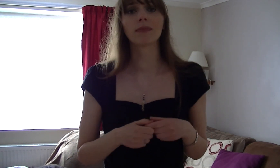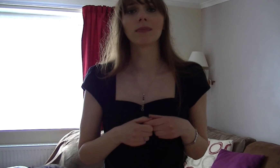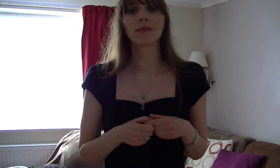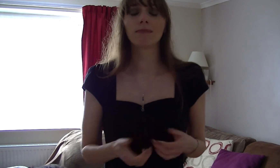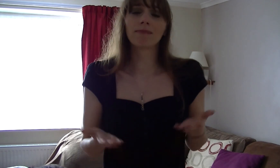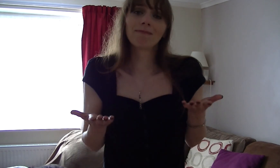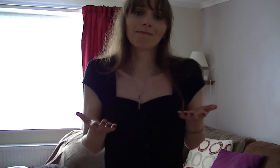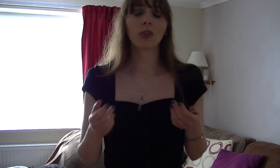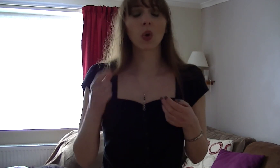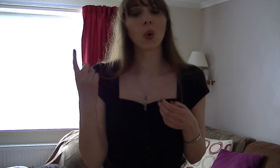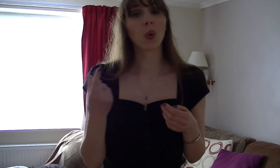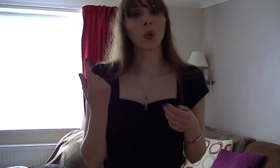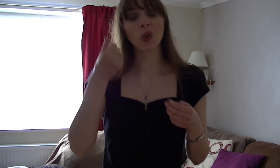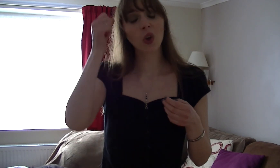Who knew